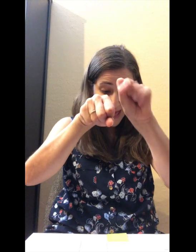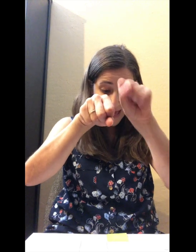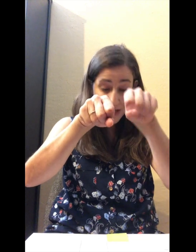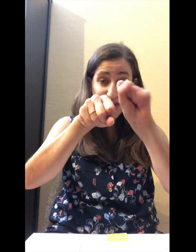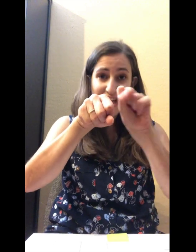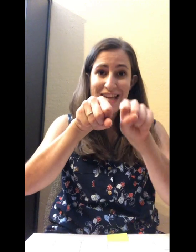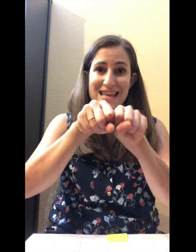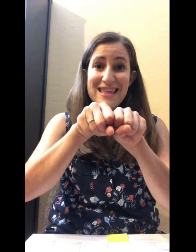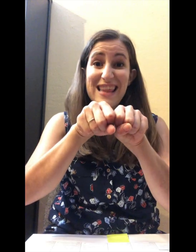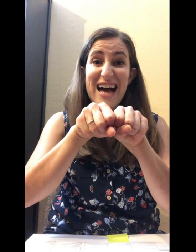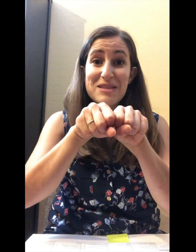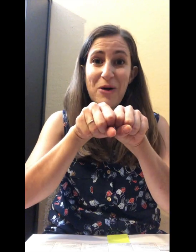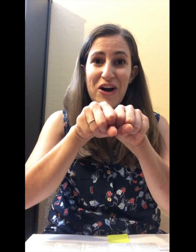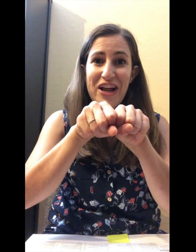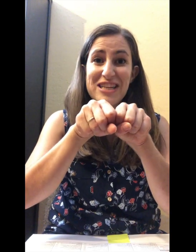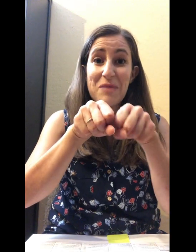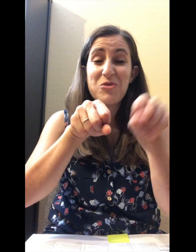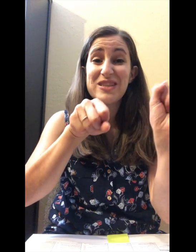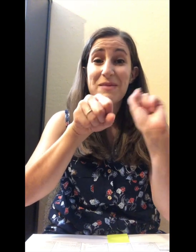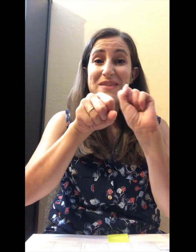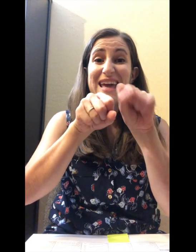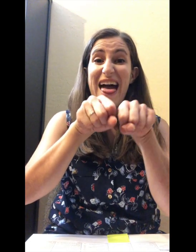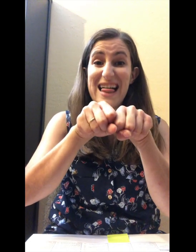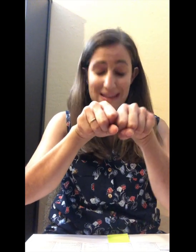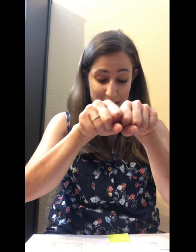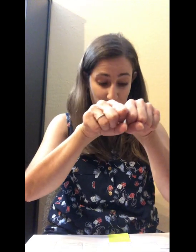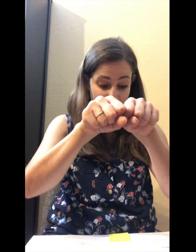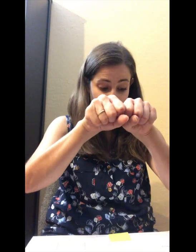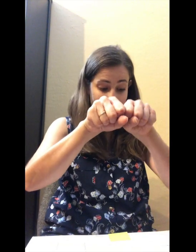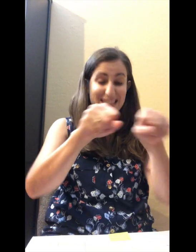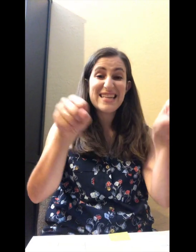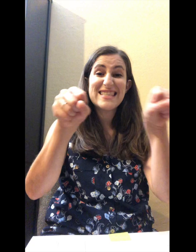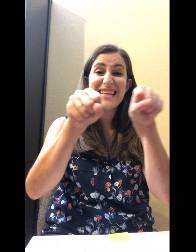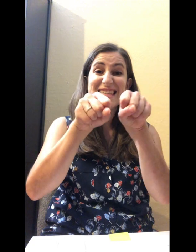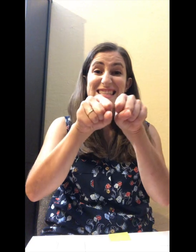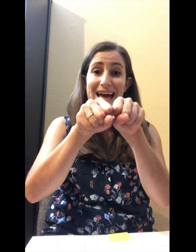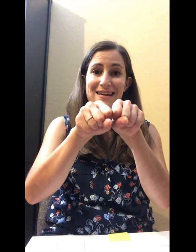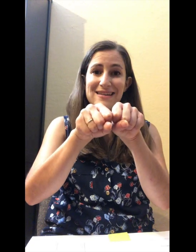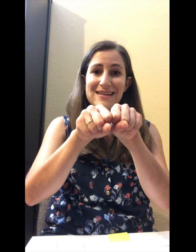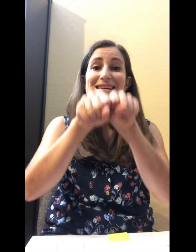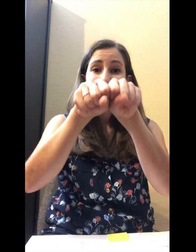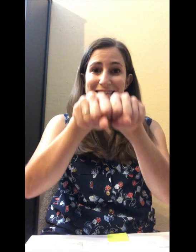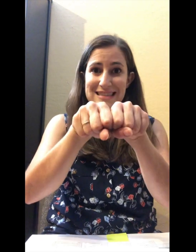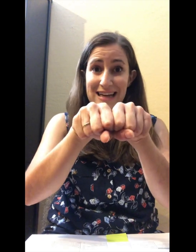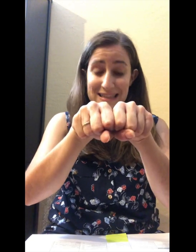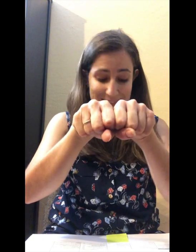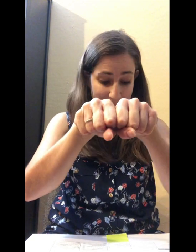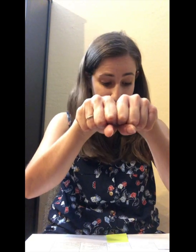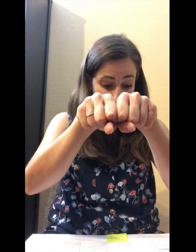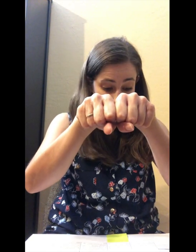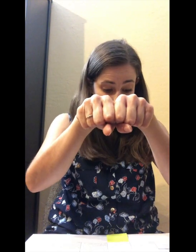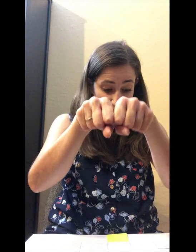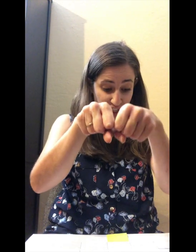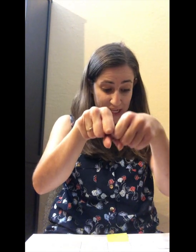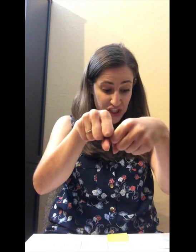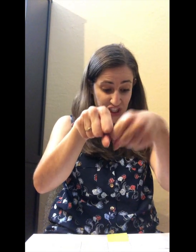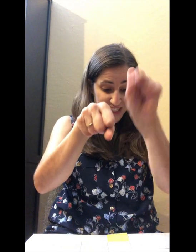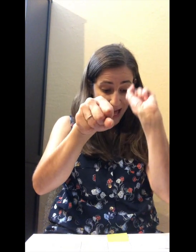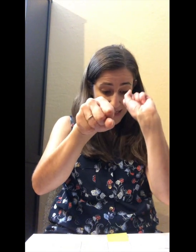the last part and put something else. Let's try it. Say sunset. Sunset. Change set